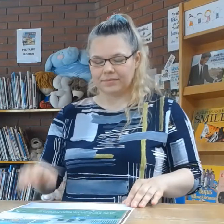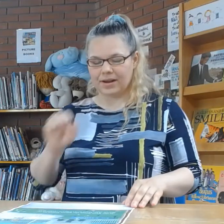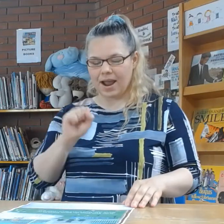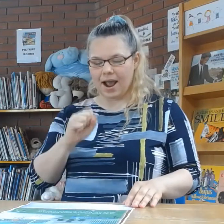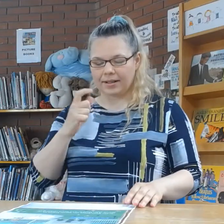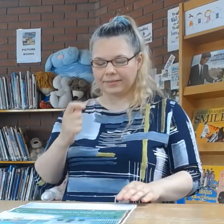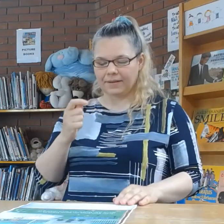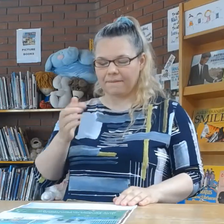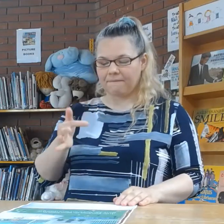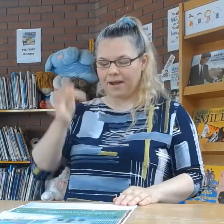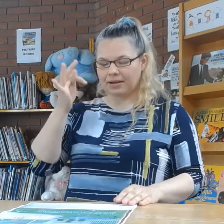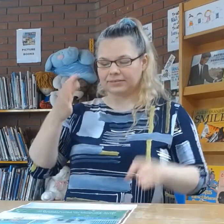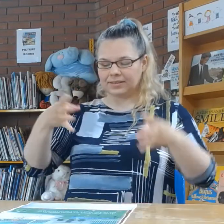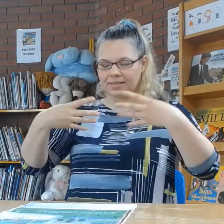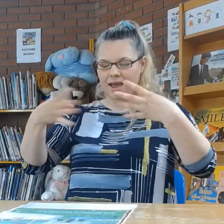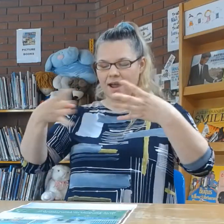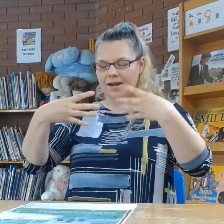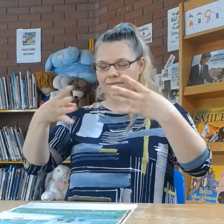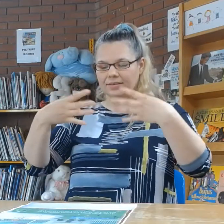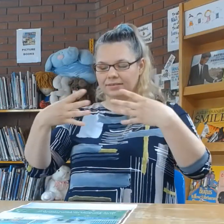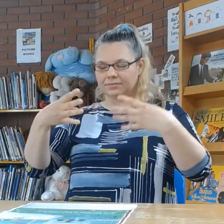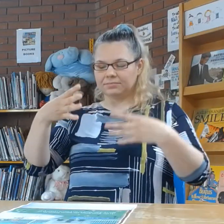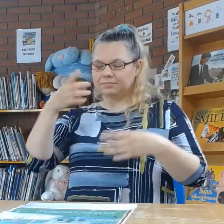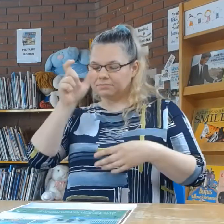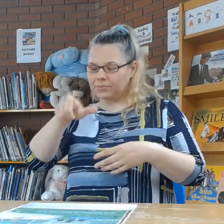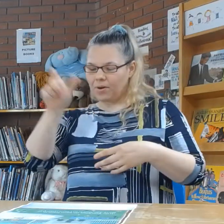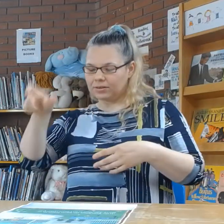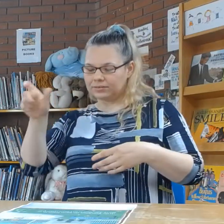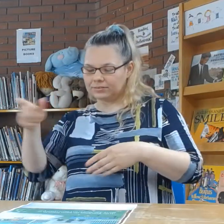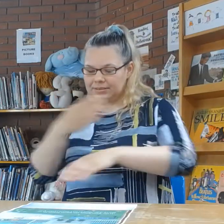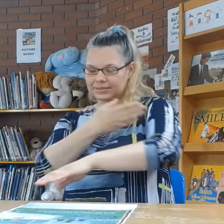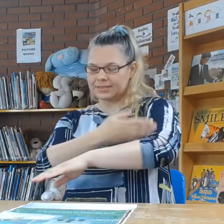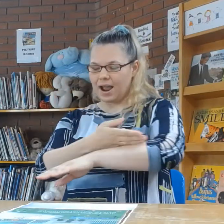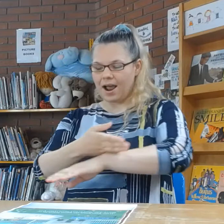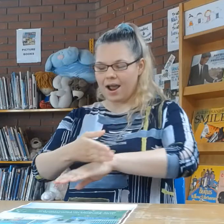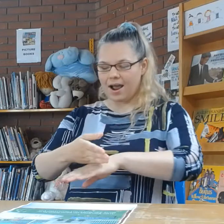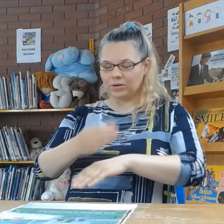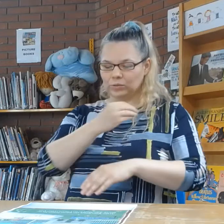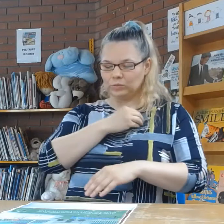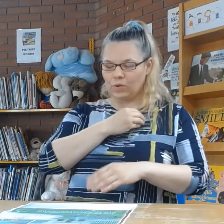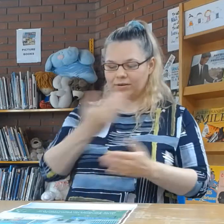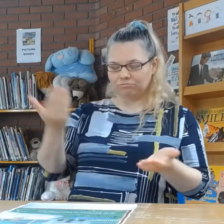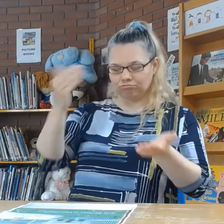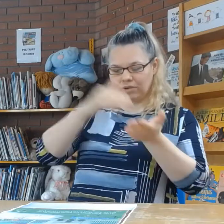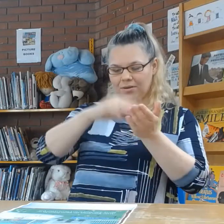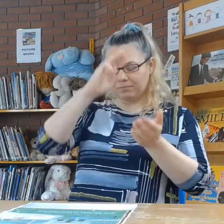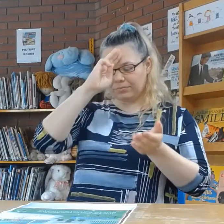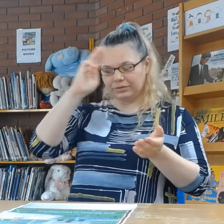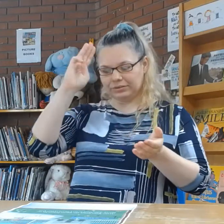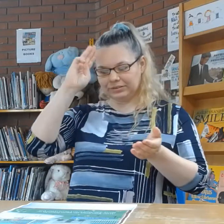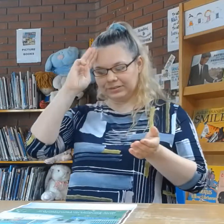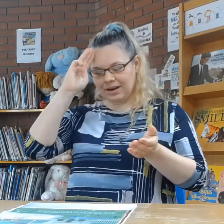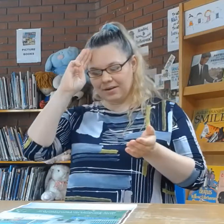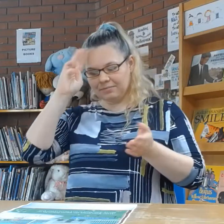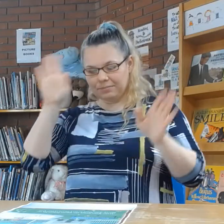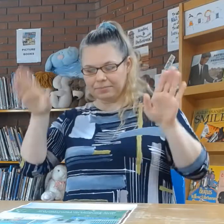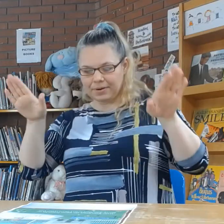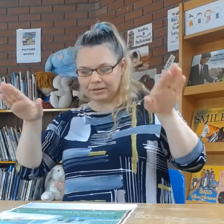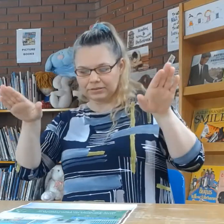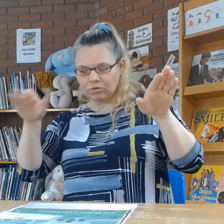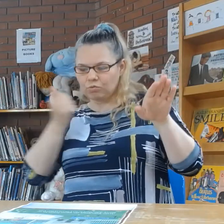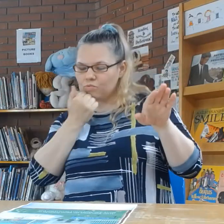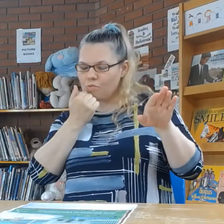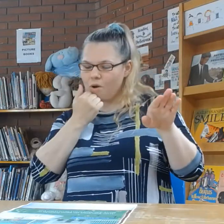And the clock goes ding-dong. At the front gates, the guests began to